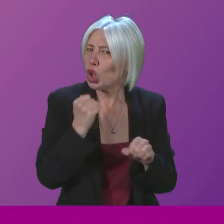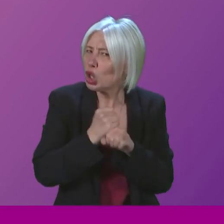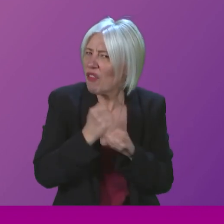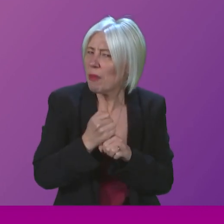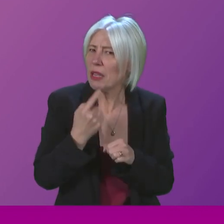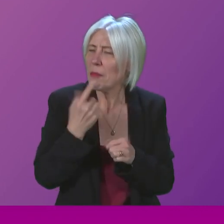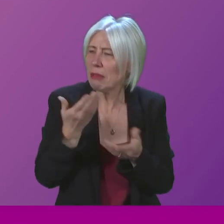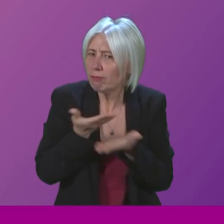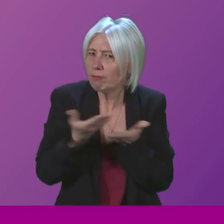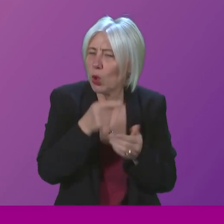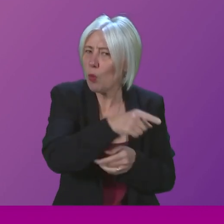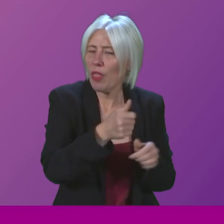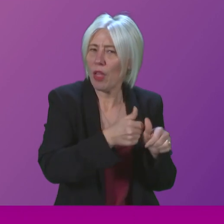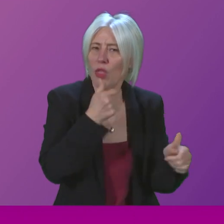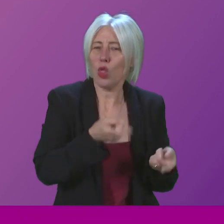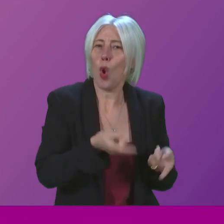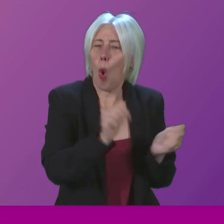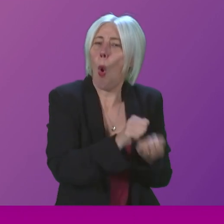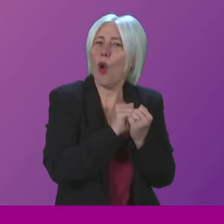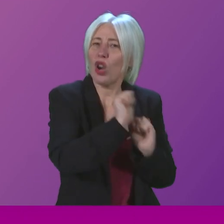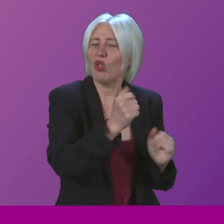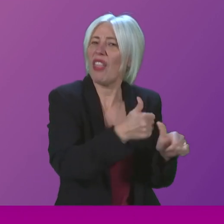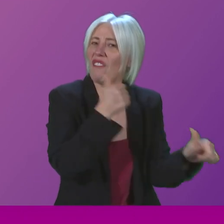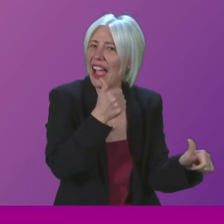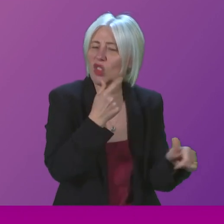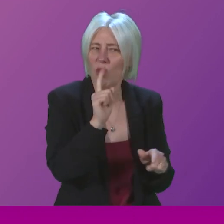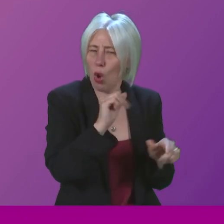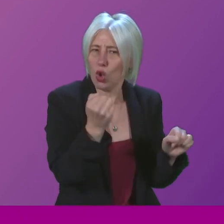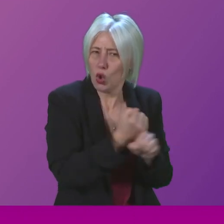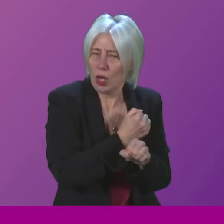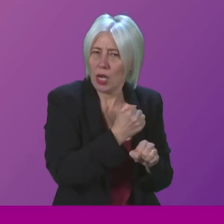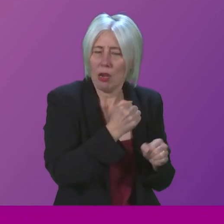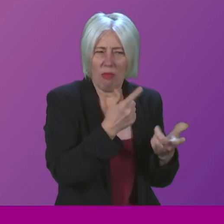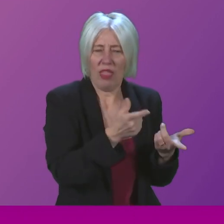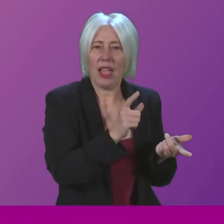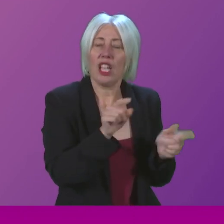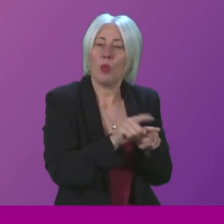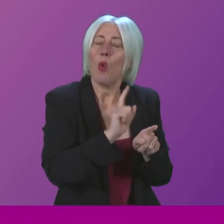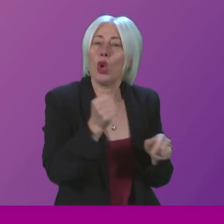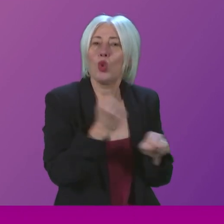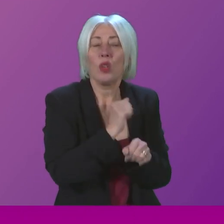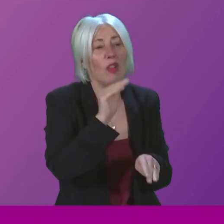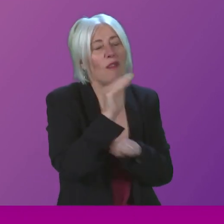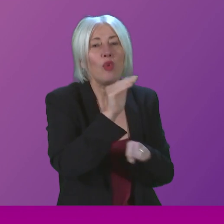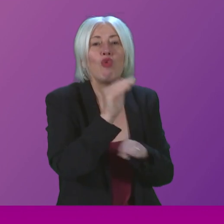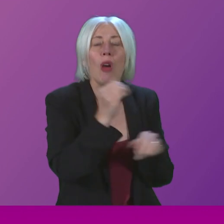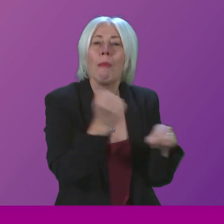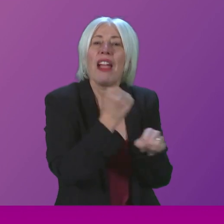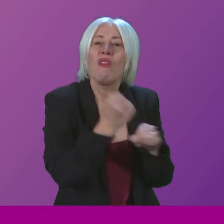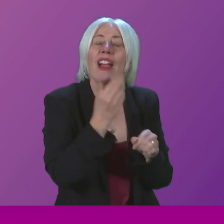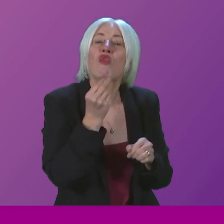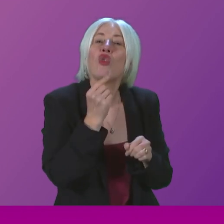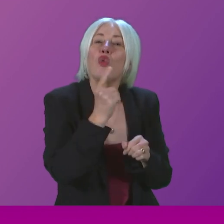asset stripping of the Glasgow factory, in what steps are they taking to secure this factory and its assets for future manufacturing use?